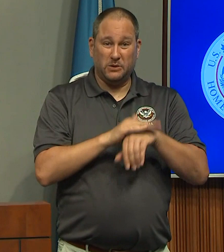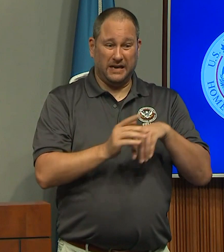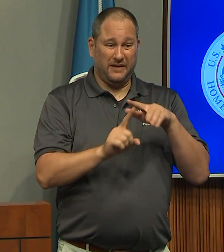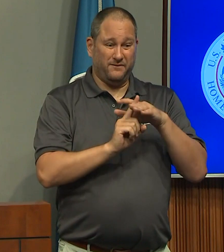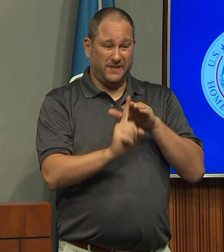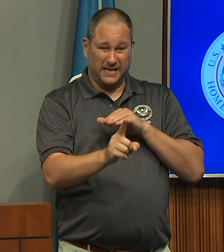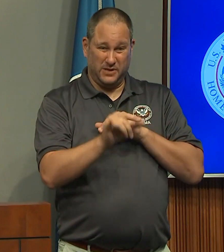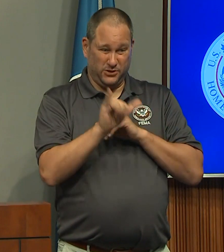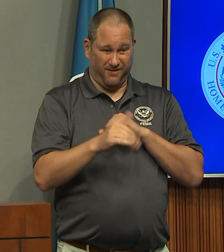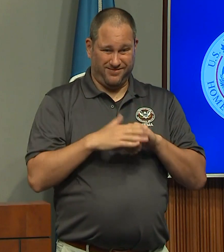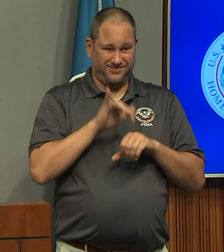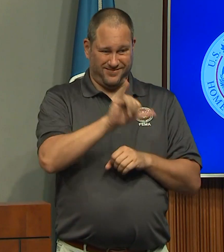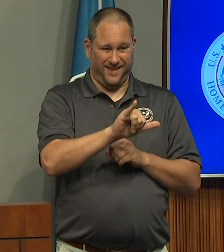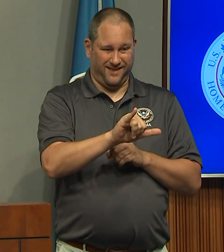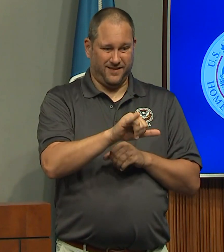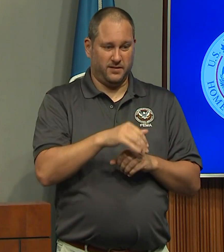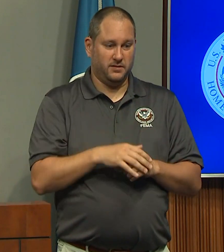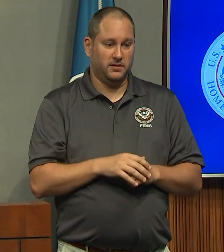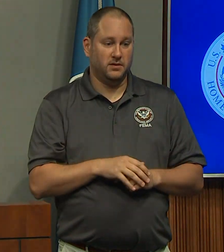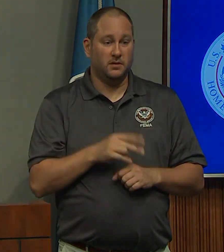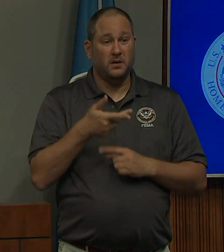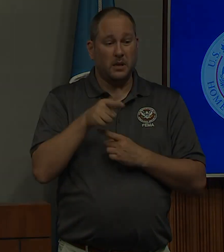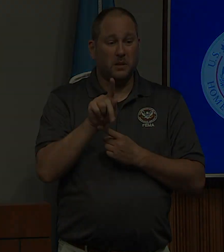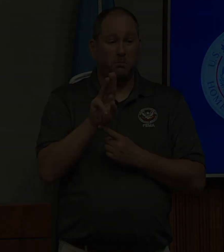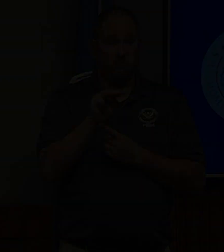by all means, yes, the plume is incredibly dangerous.